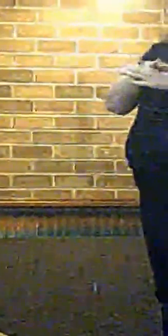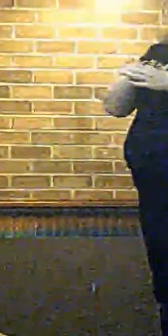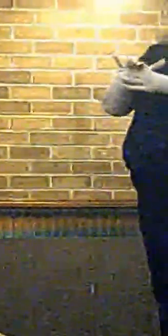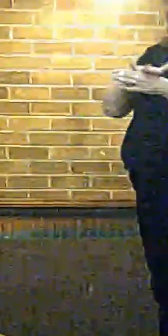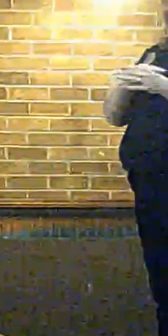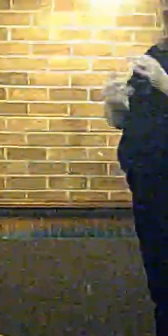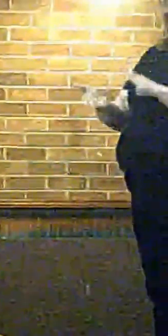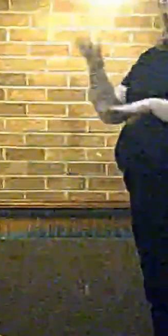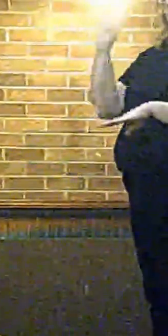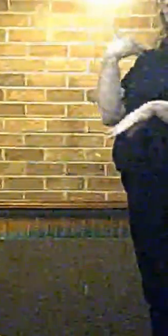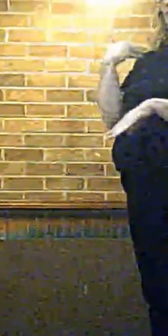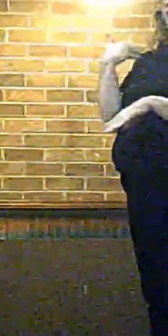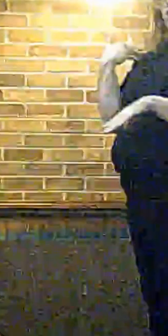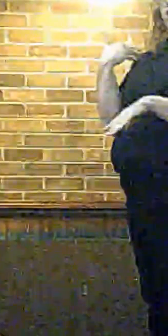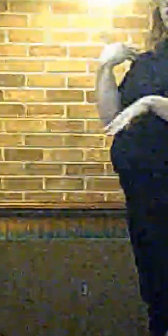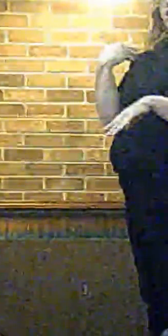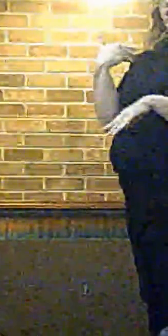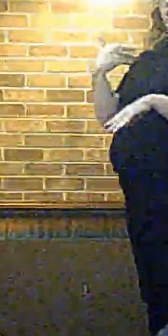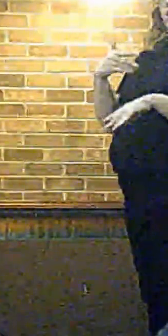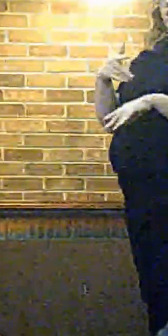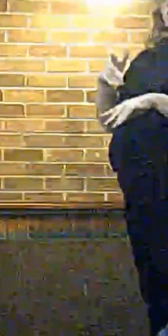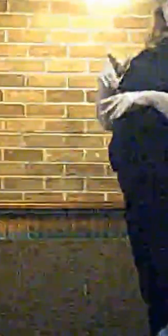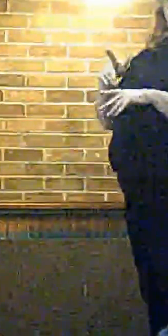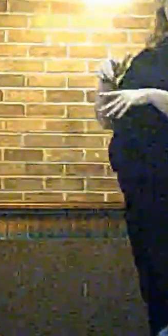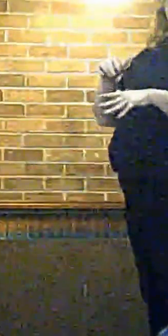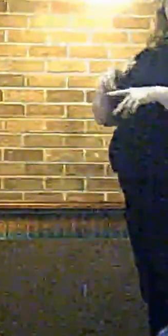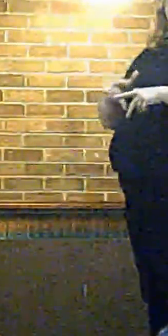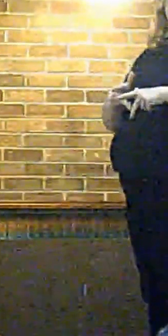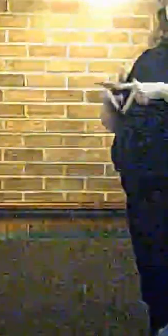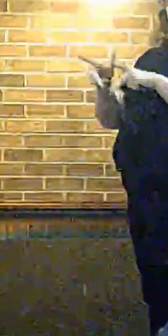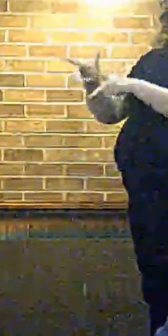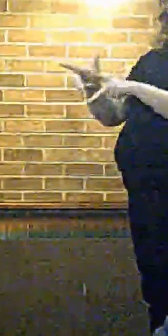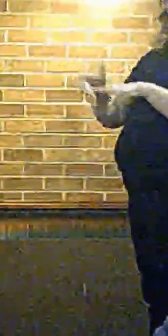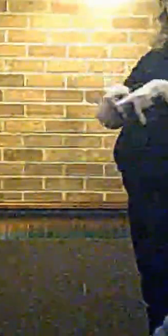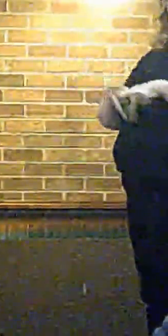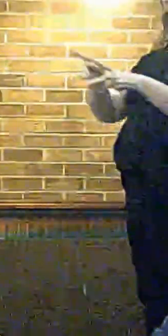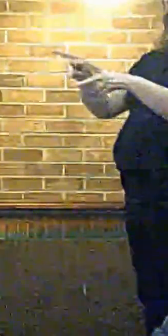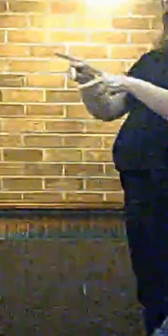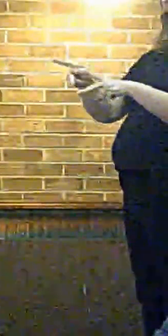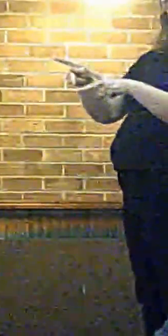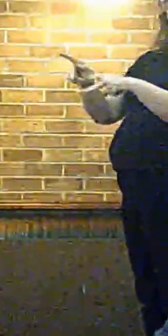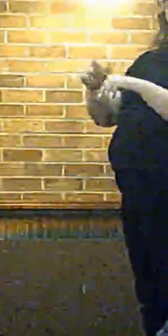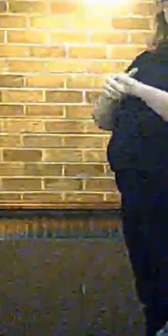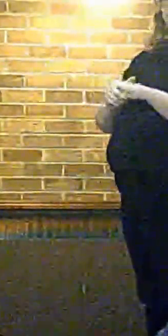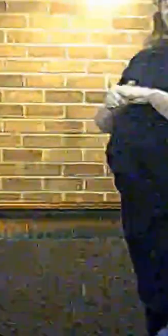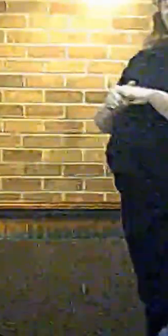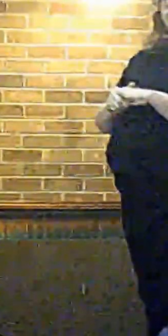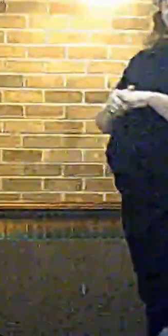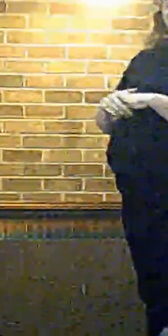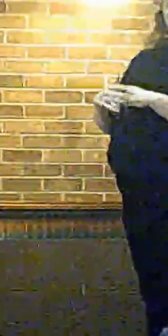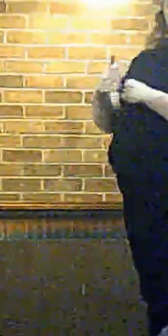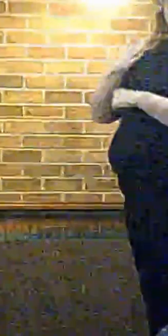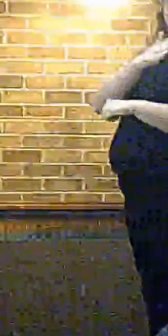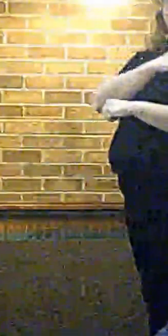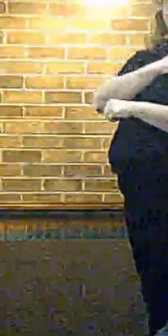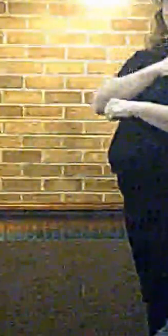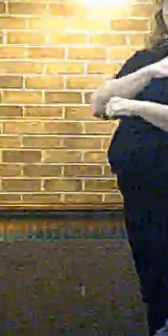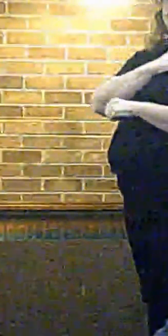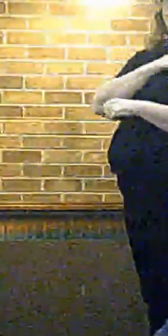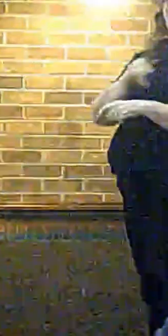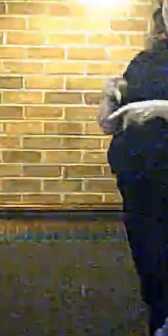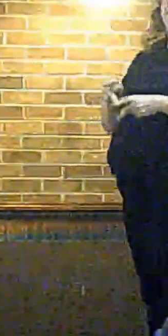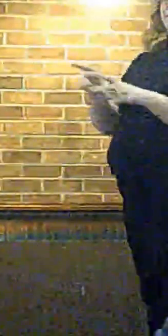RAF camp. There are already concrete passing. There will be drainage. And the field of France. That is brownfield. It's not Greenbelt.